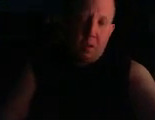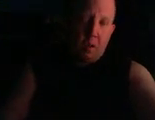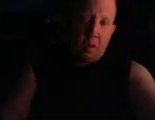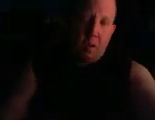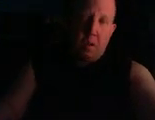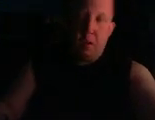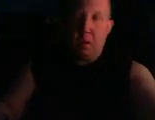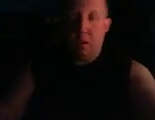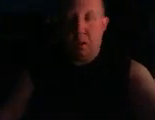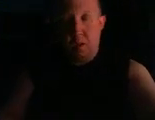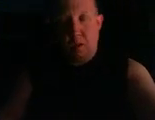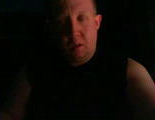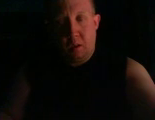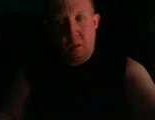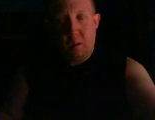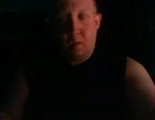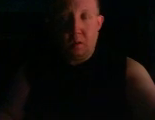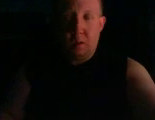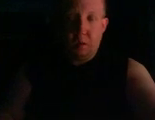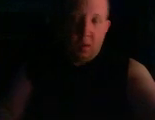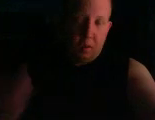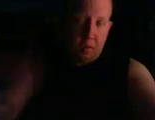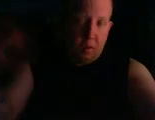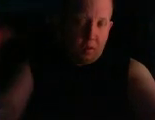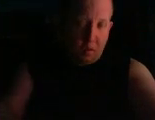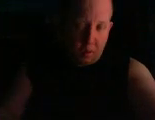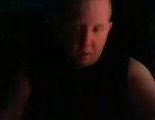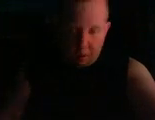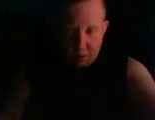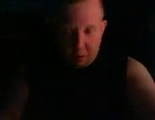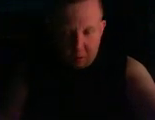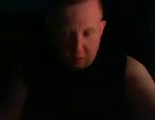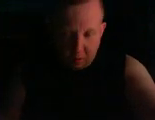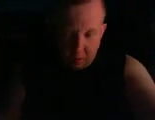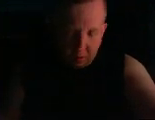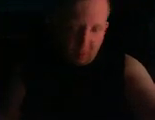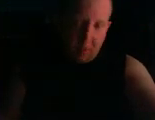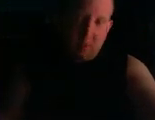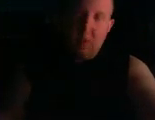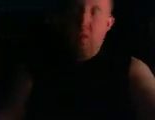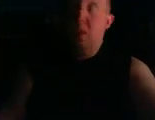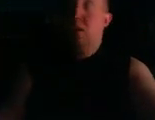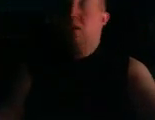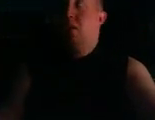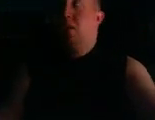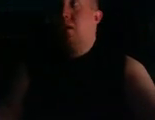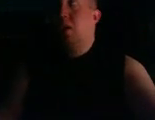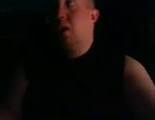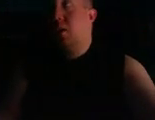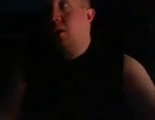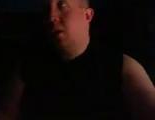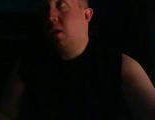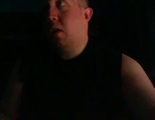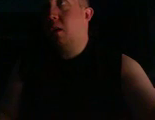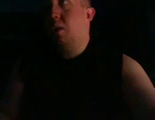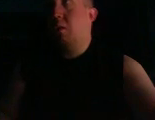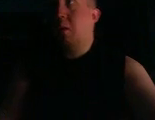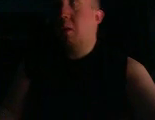there. the sun and the will